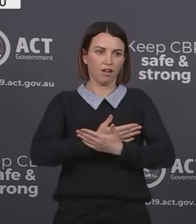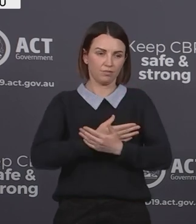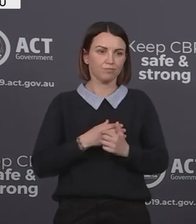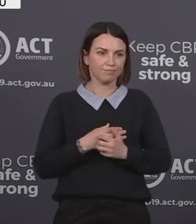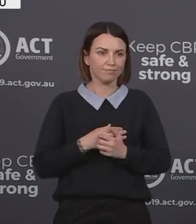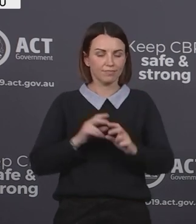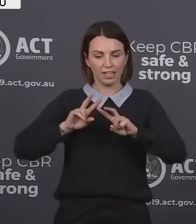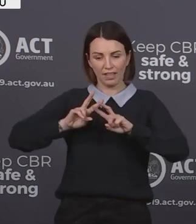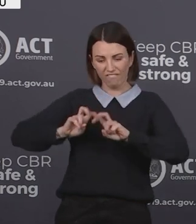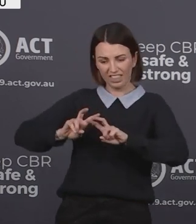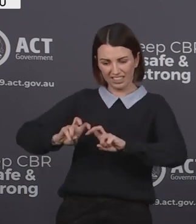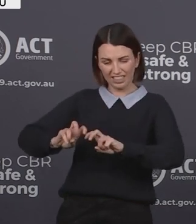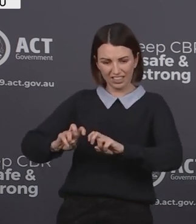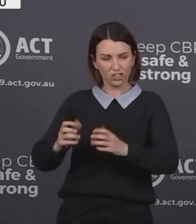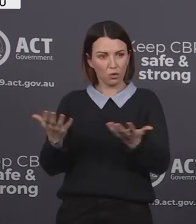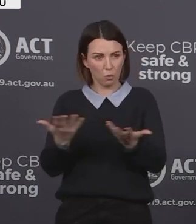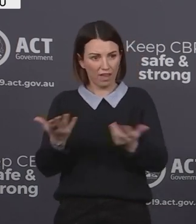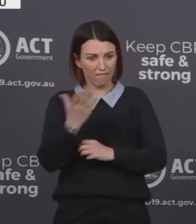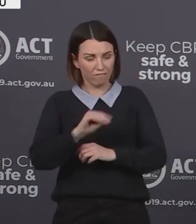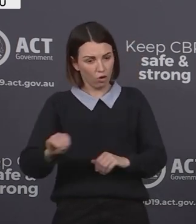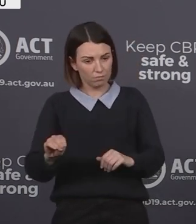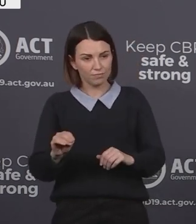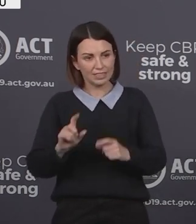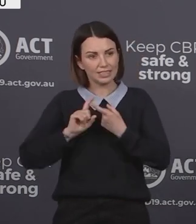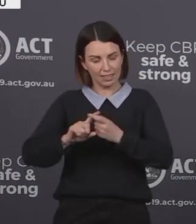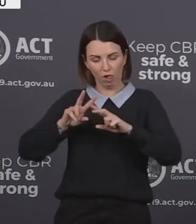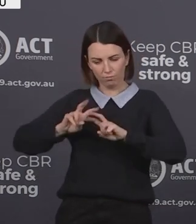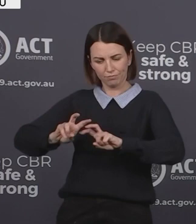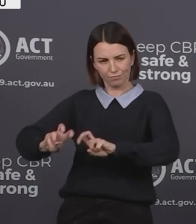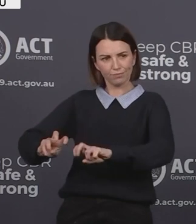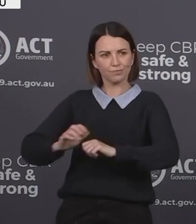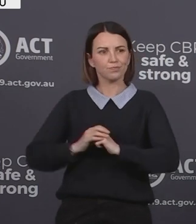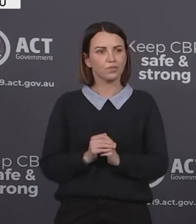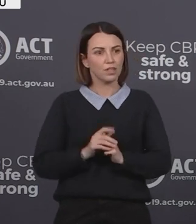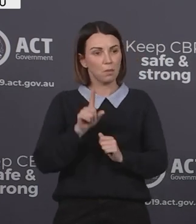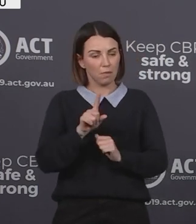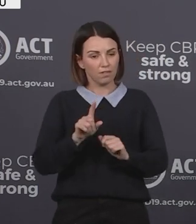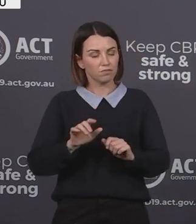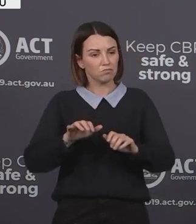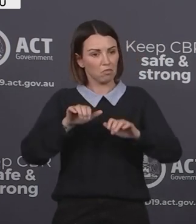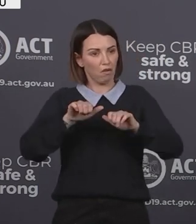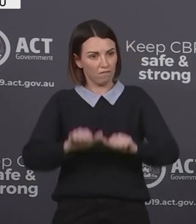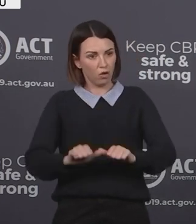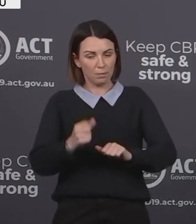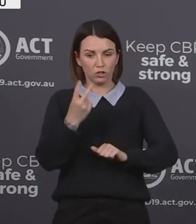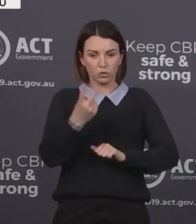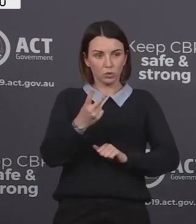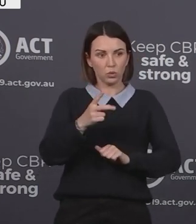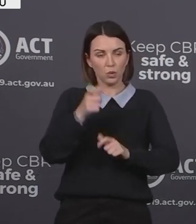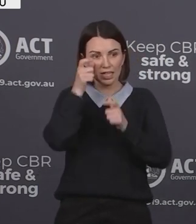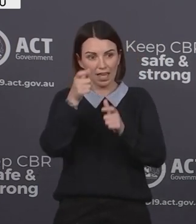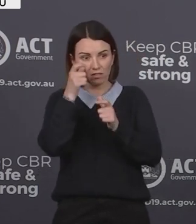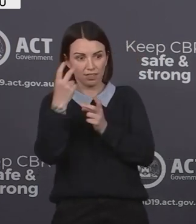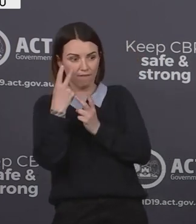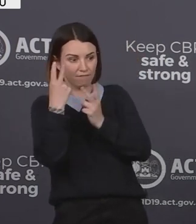Investigations into the source of the infection continue. But it has also been confirmed that two carers who had been